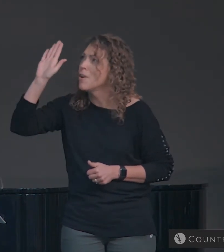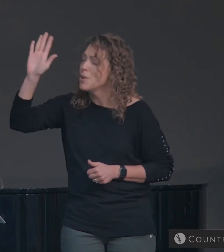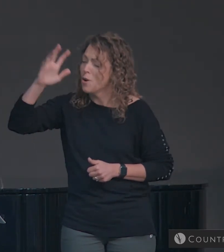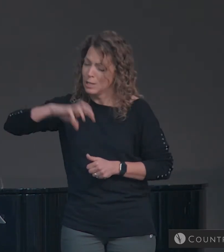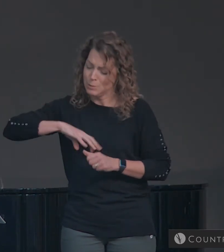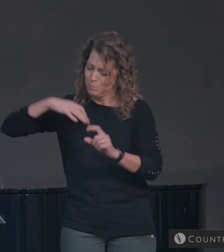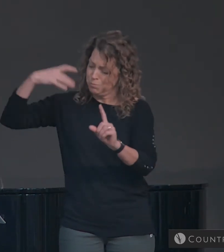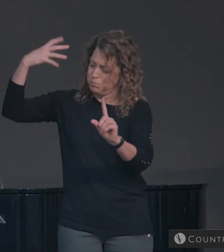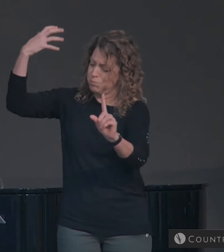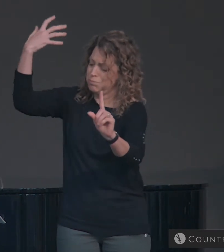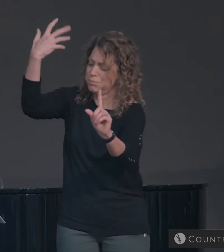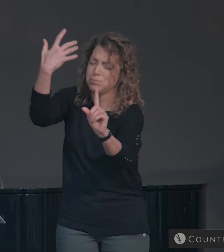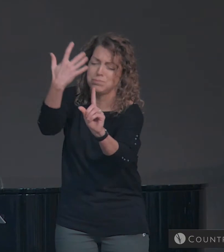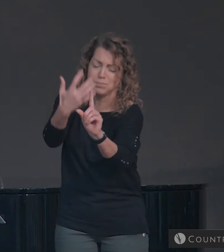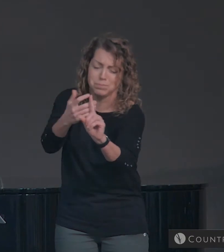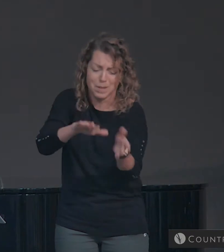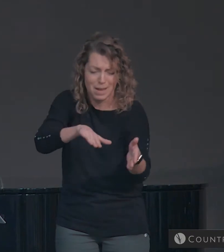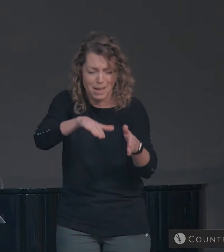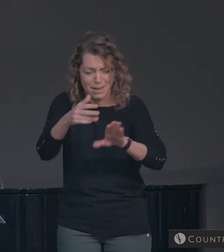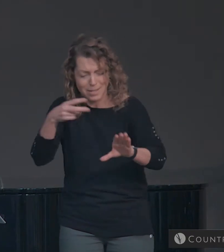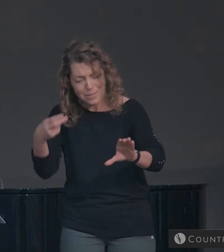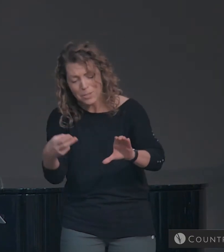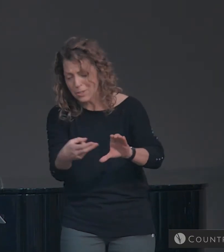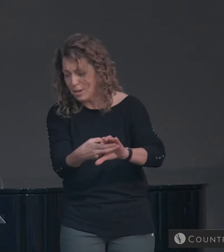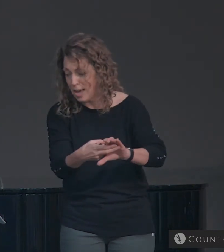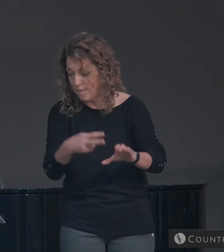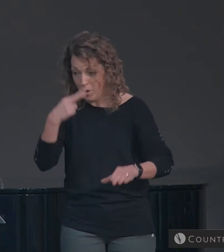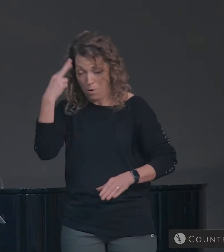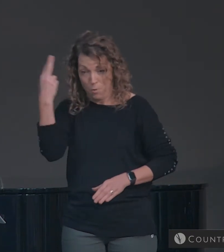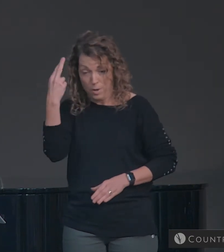and down into the grave.